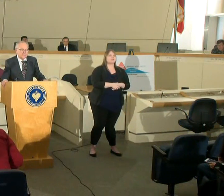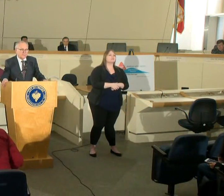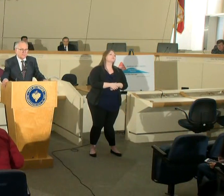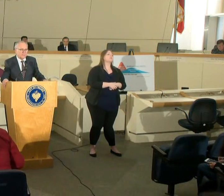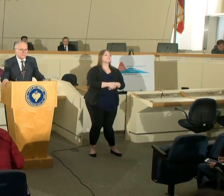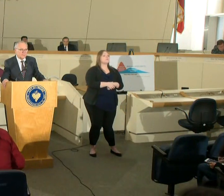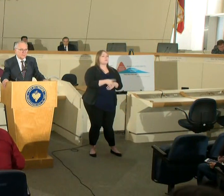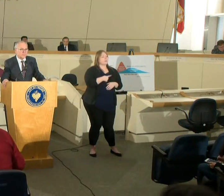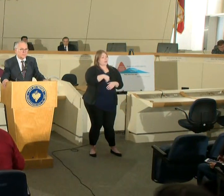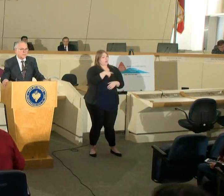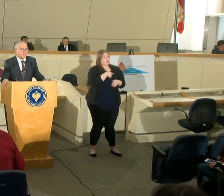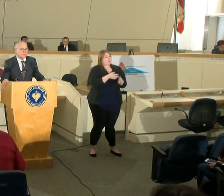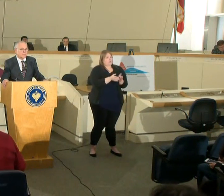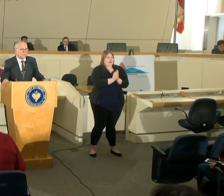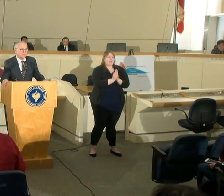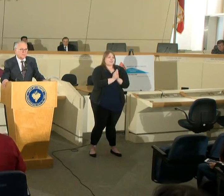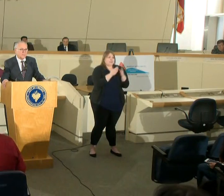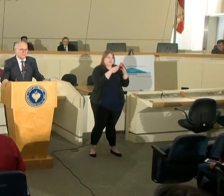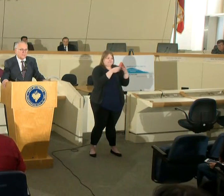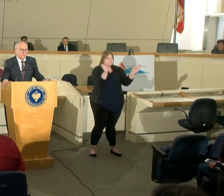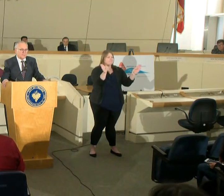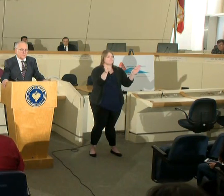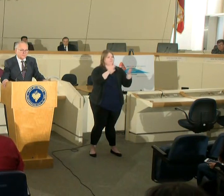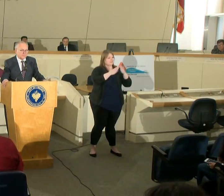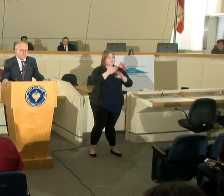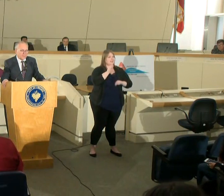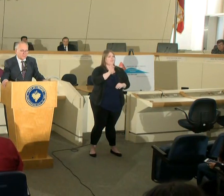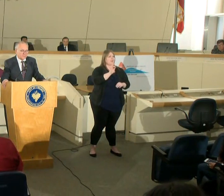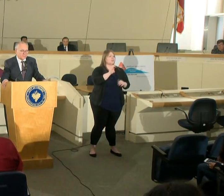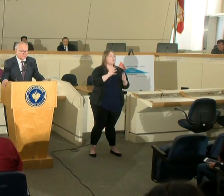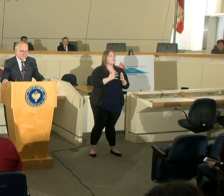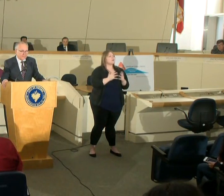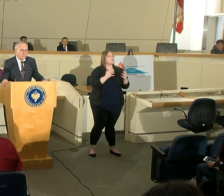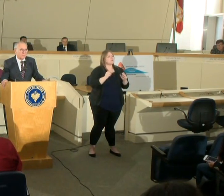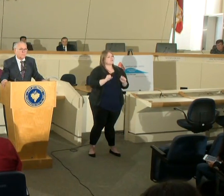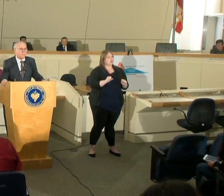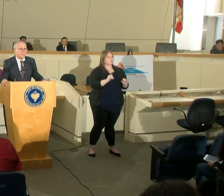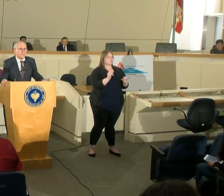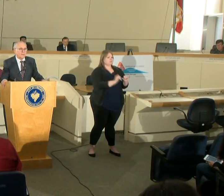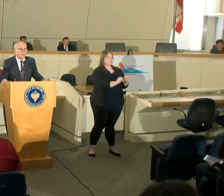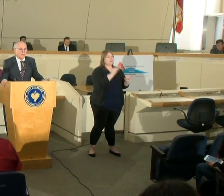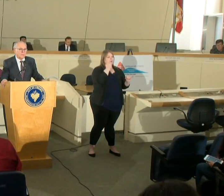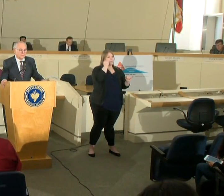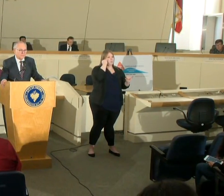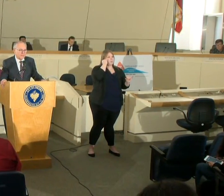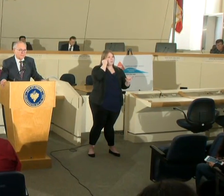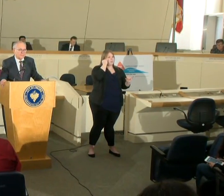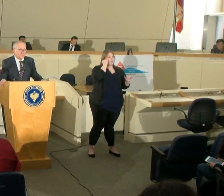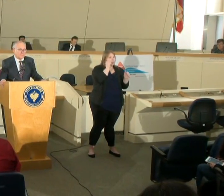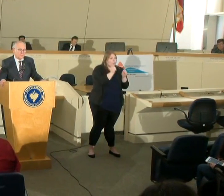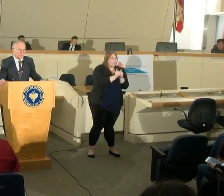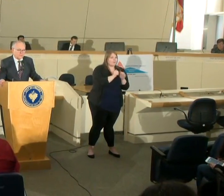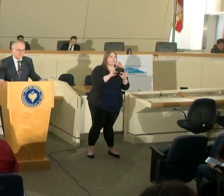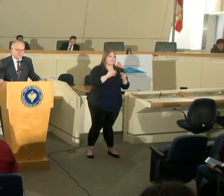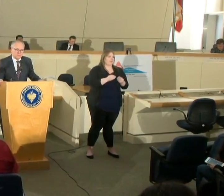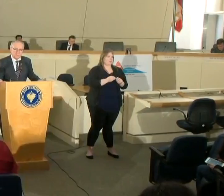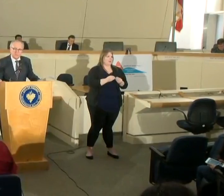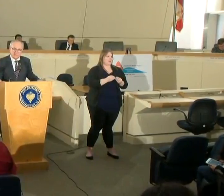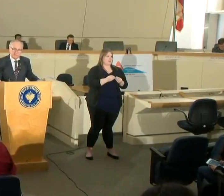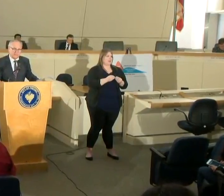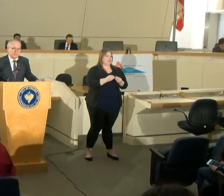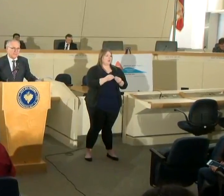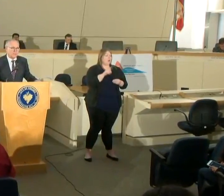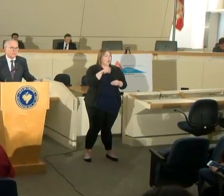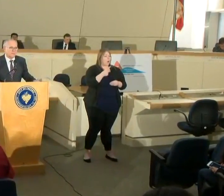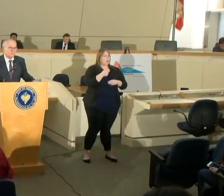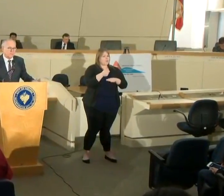to the public to as much as possible to stay at home with your family and only do those trips